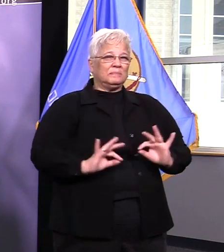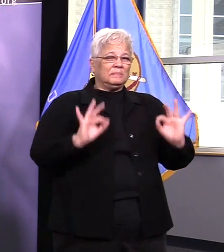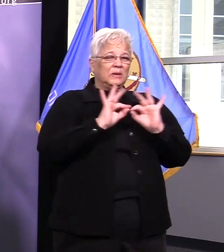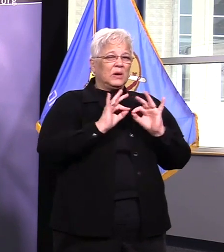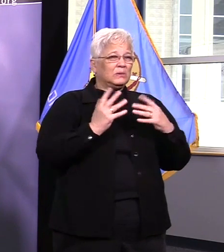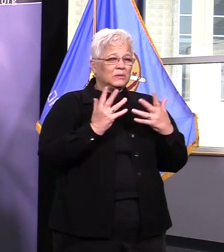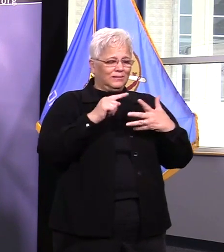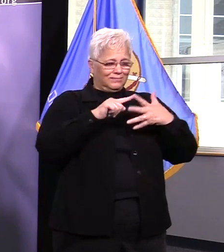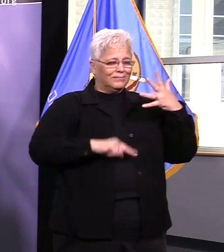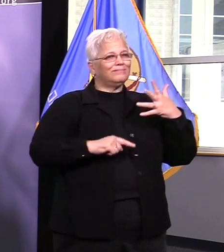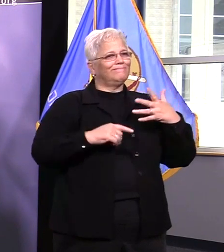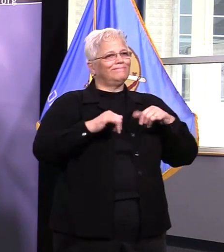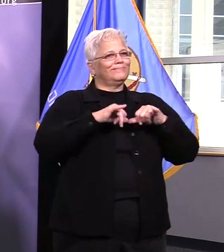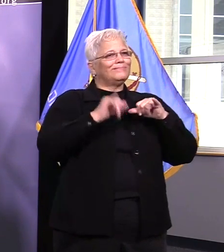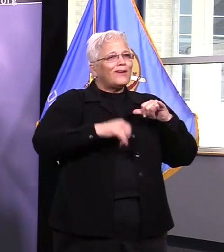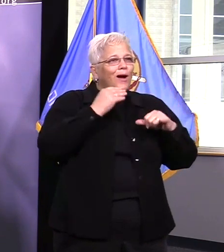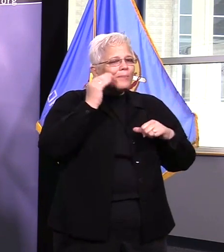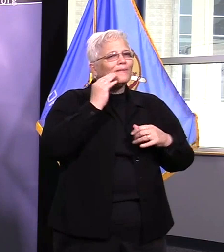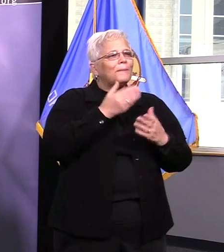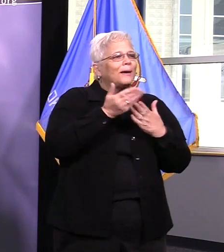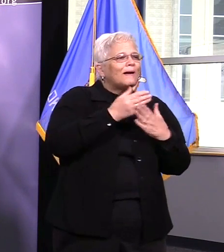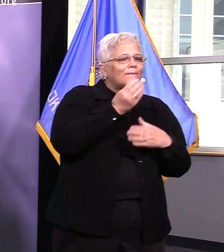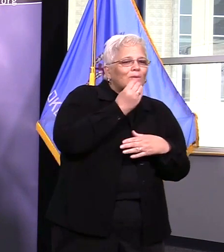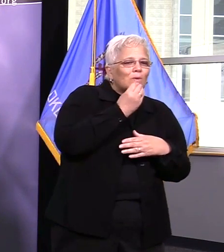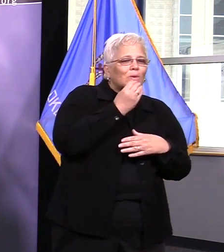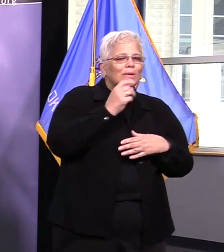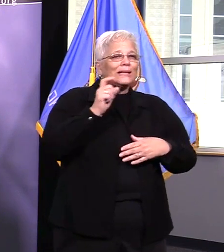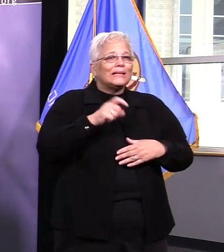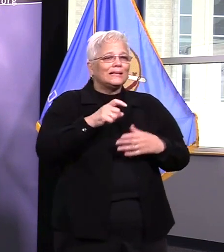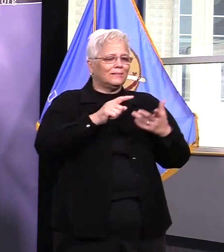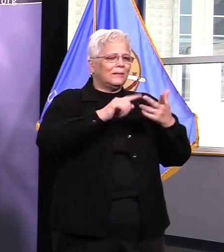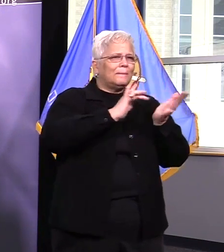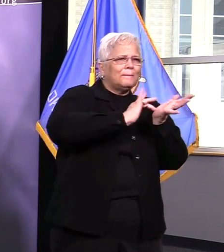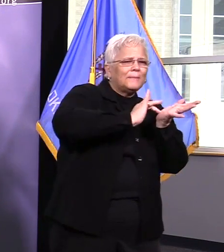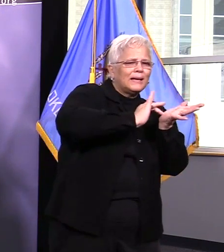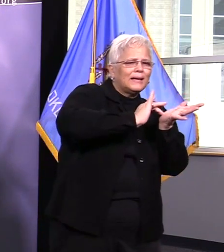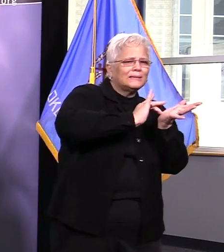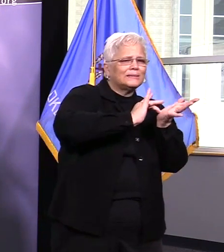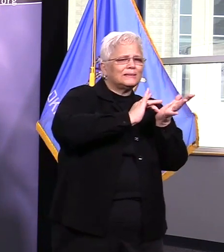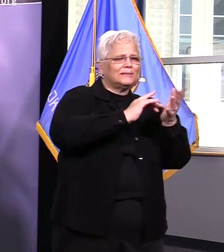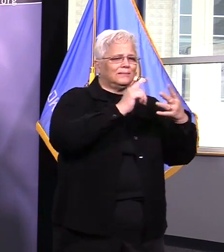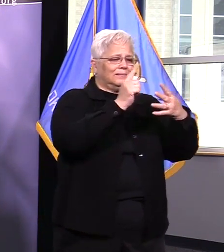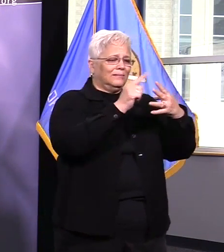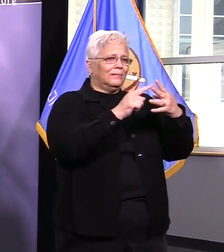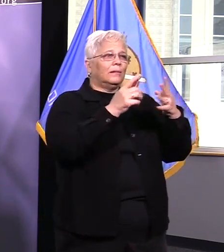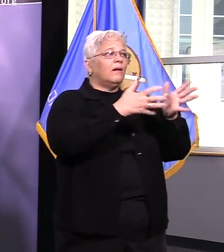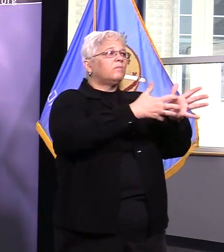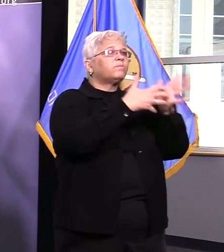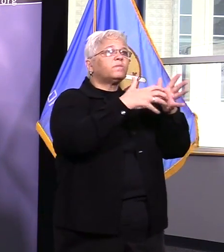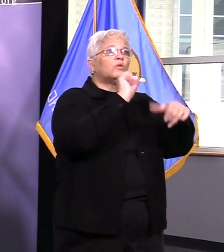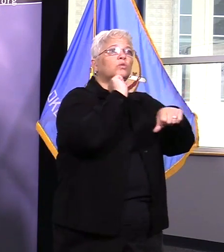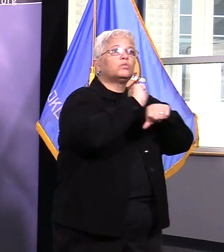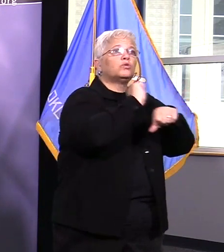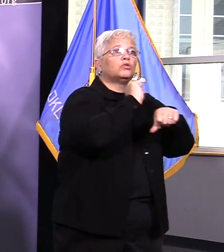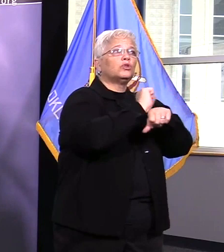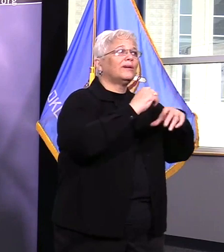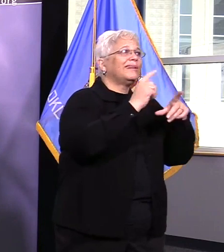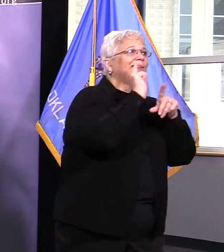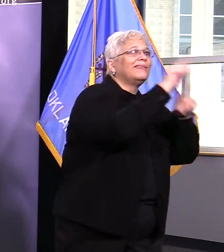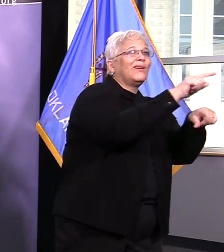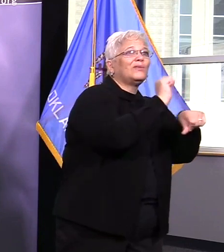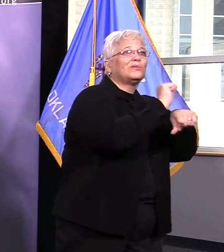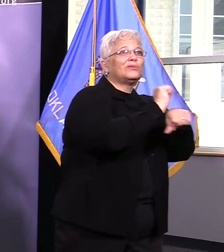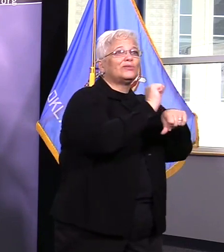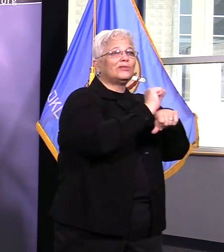by the state of Oklahoma and that's about it if it's not one of those three things then you should be at home and not just